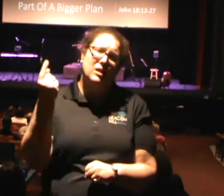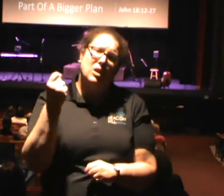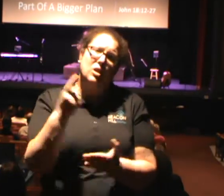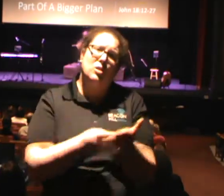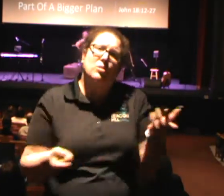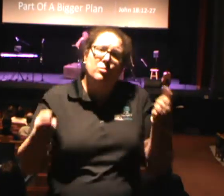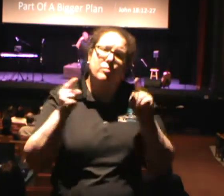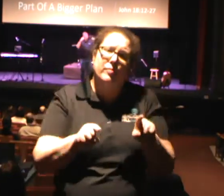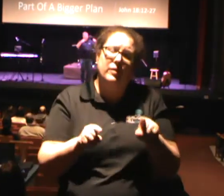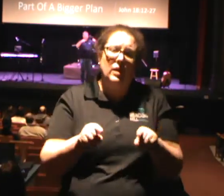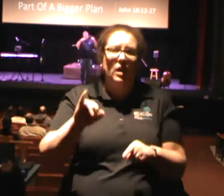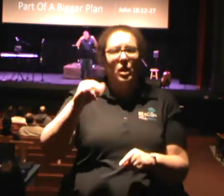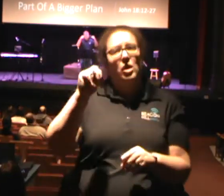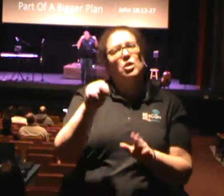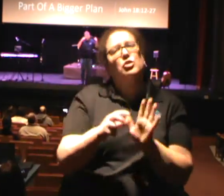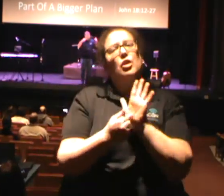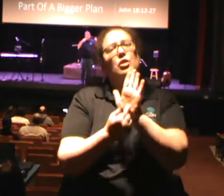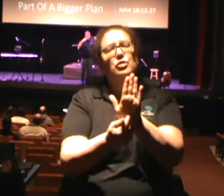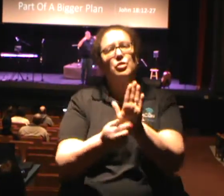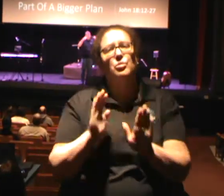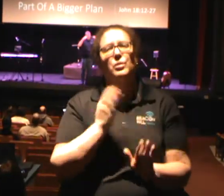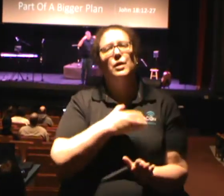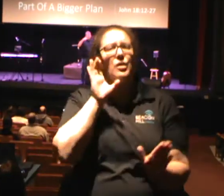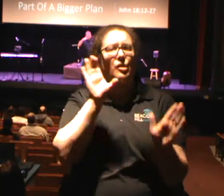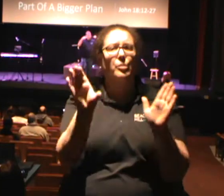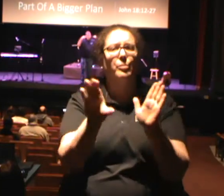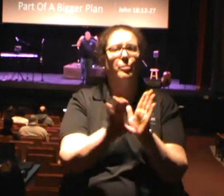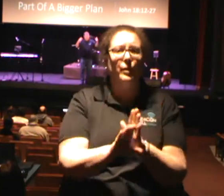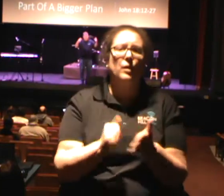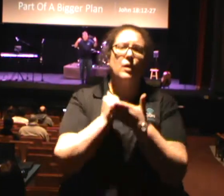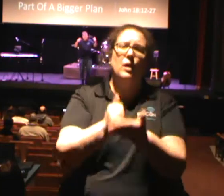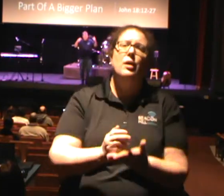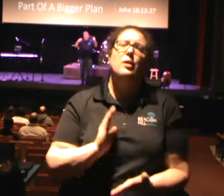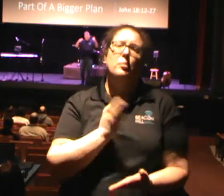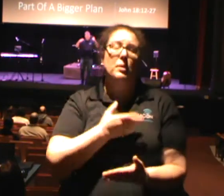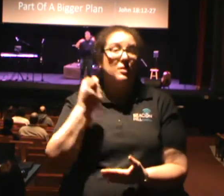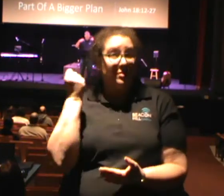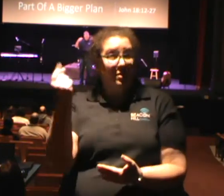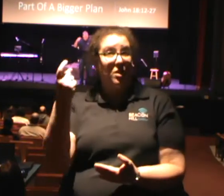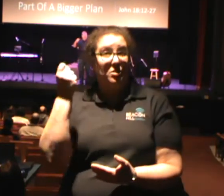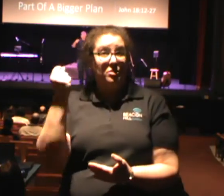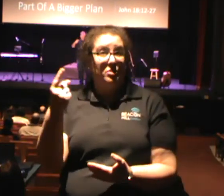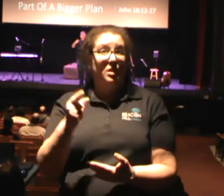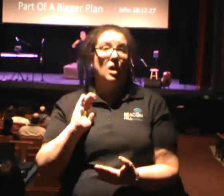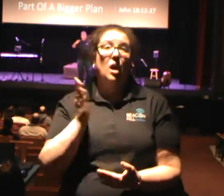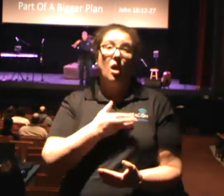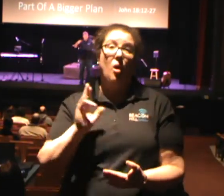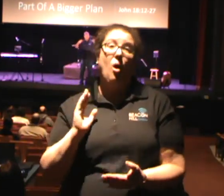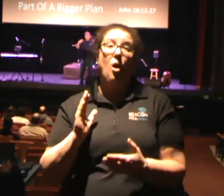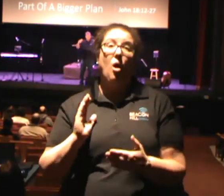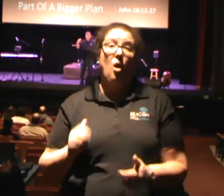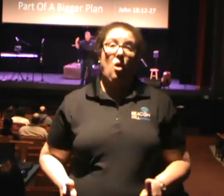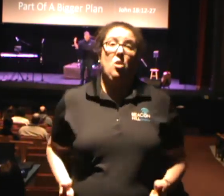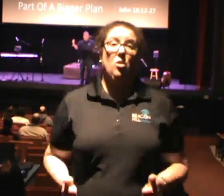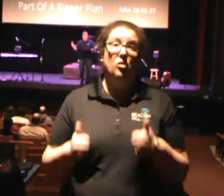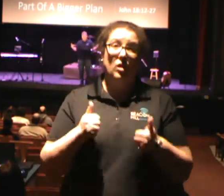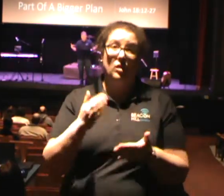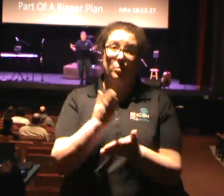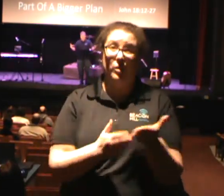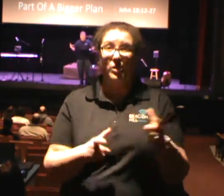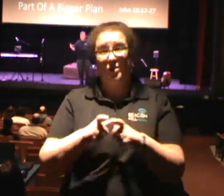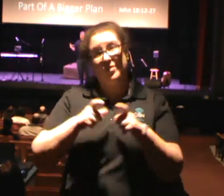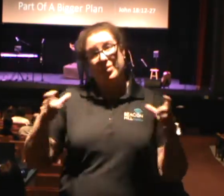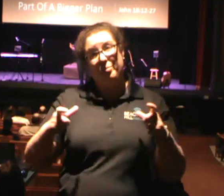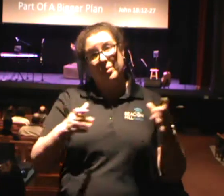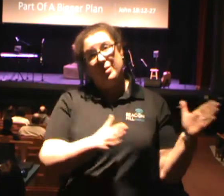And I think John is showing us this picture to help us realize that our lives is part of a bigger plan.